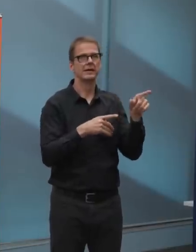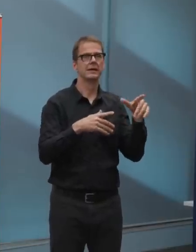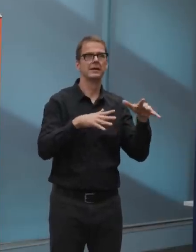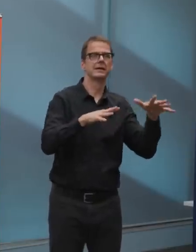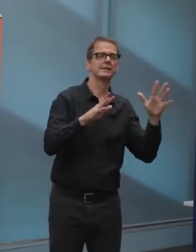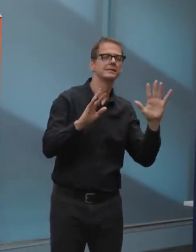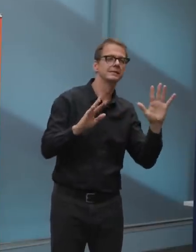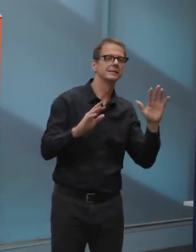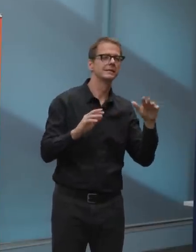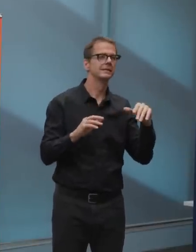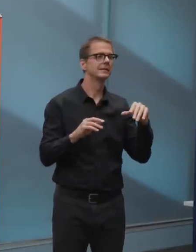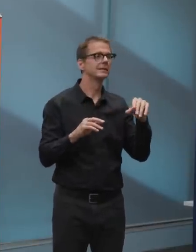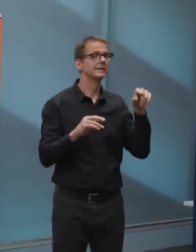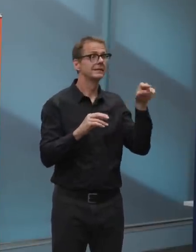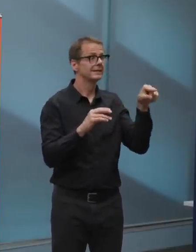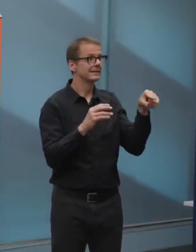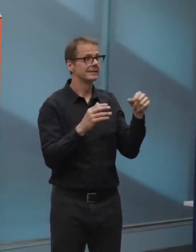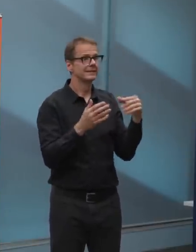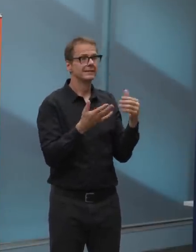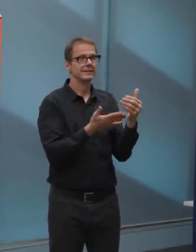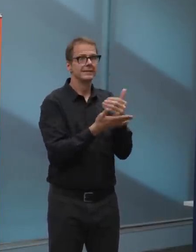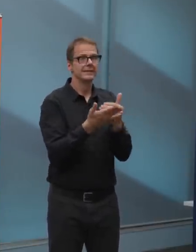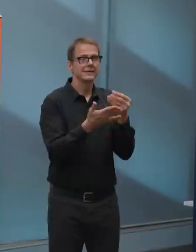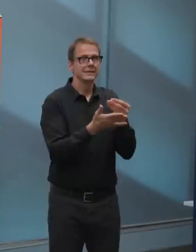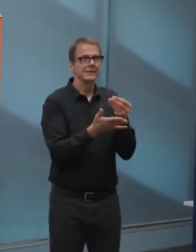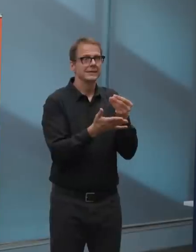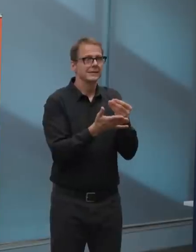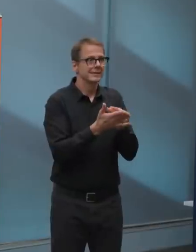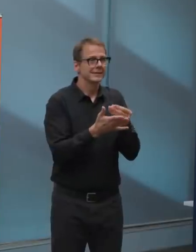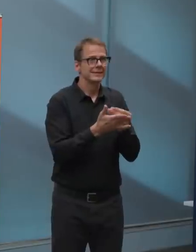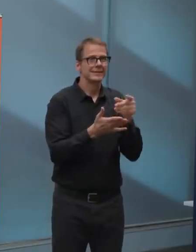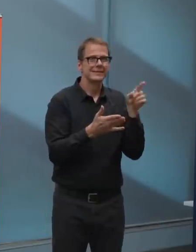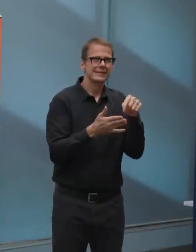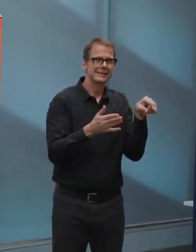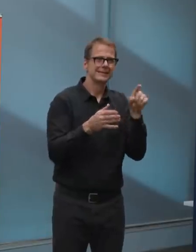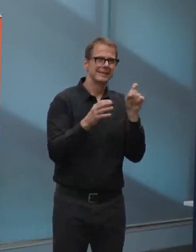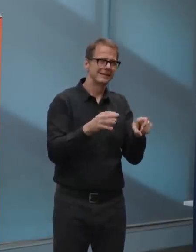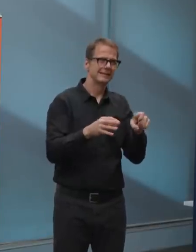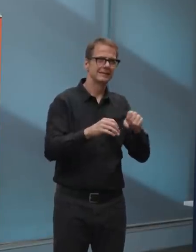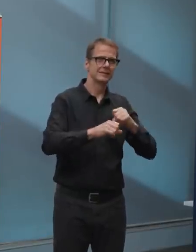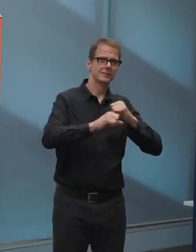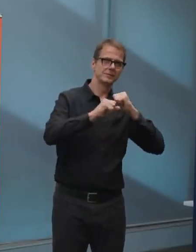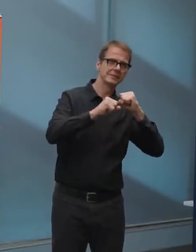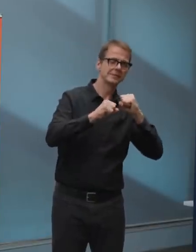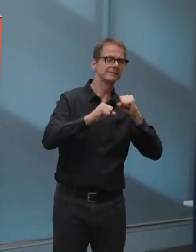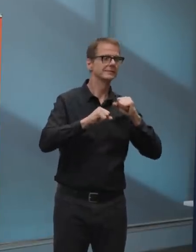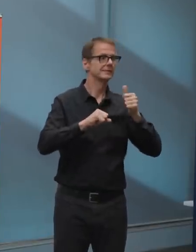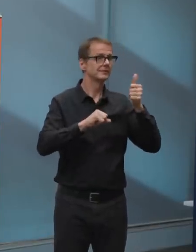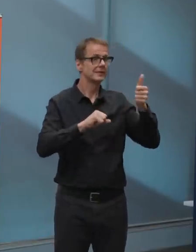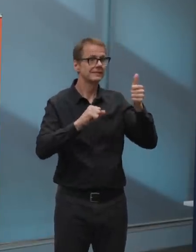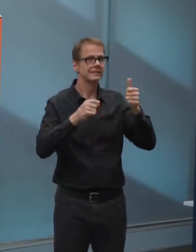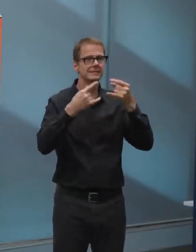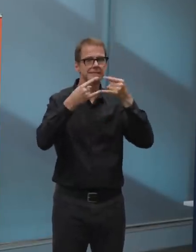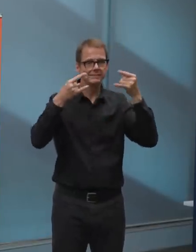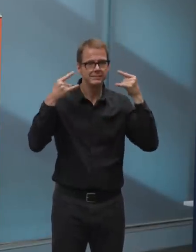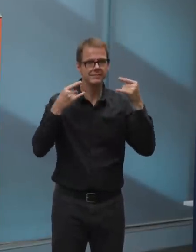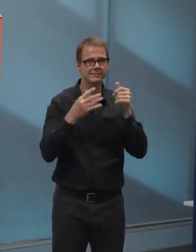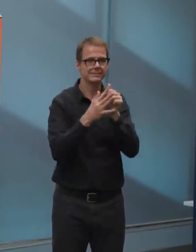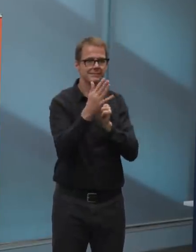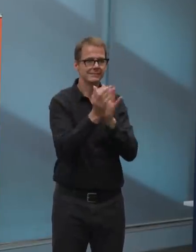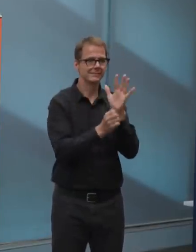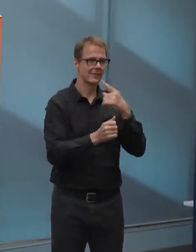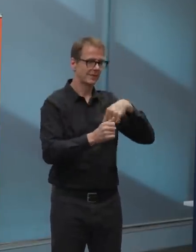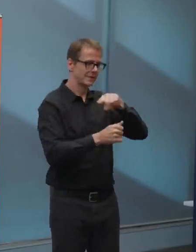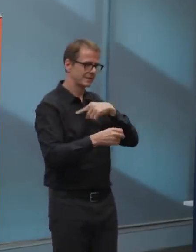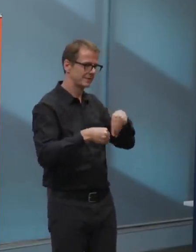So, so if we can find a safe way to do it, um, uh, even on an honor system basis, I think that will be one of